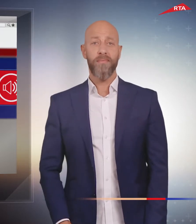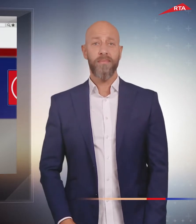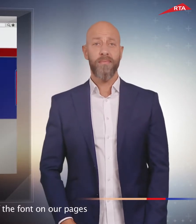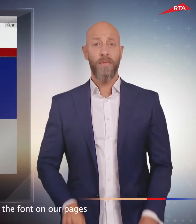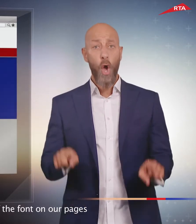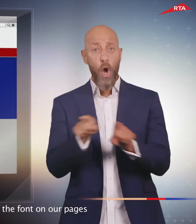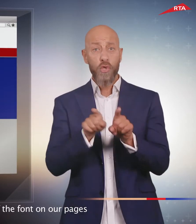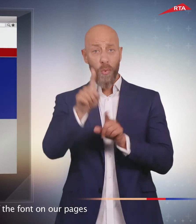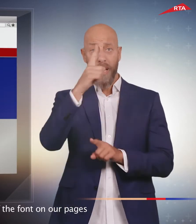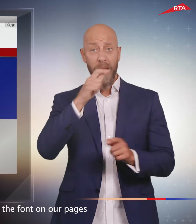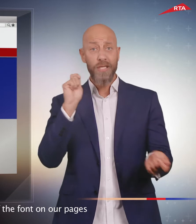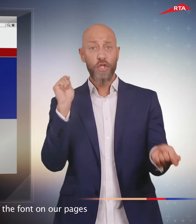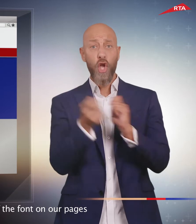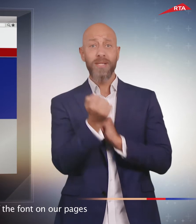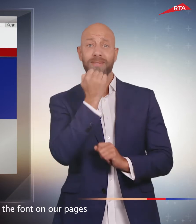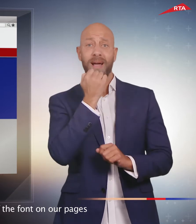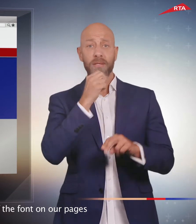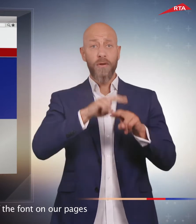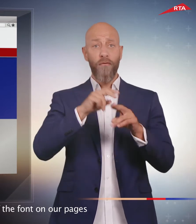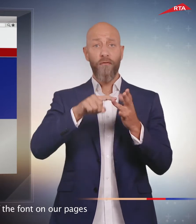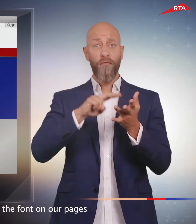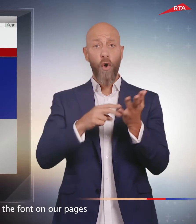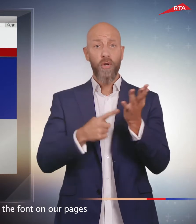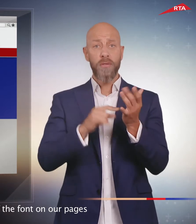You can also adjust the size of the fonts on our pages.